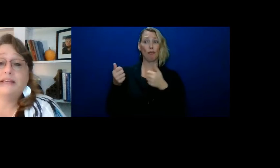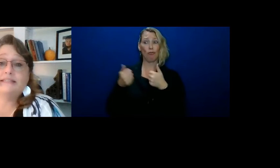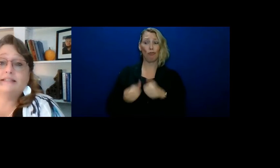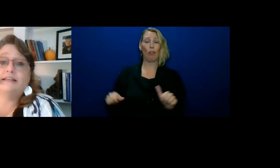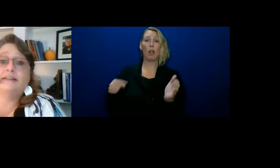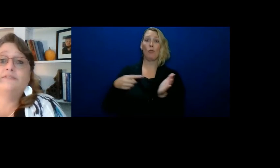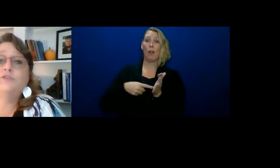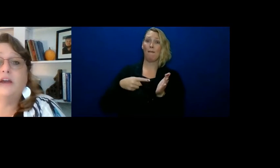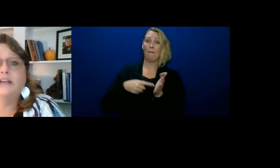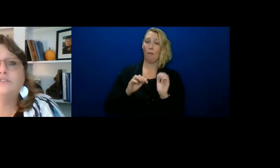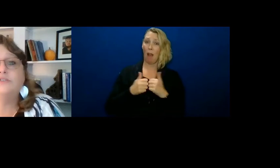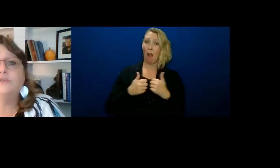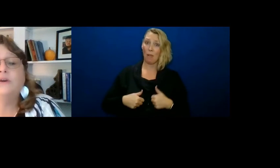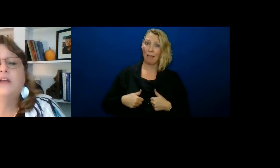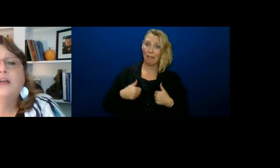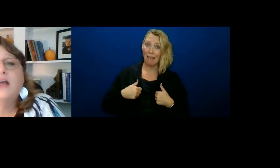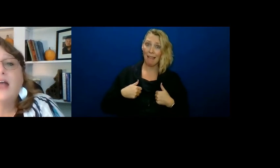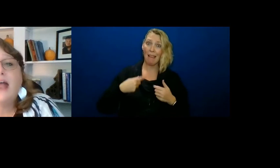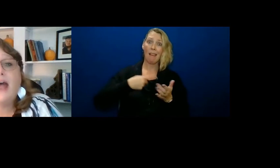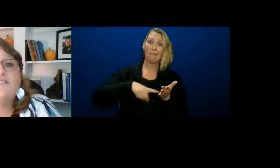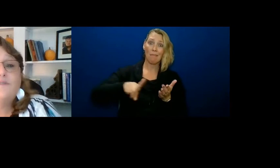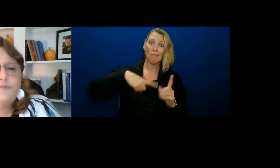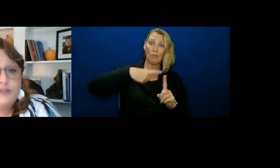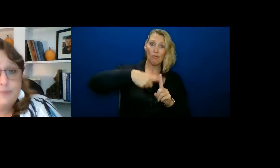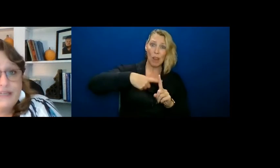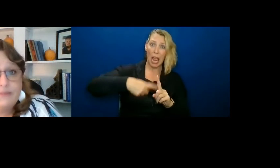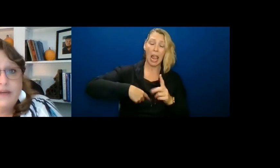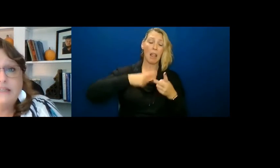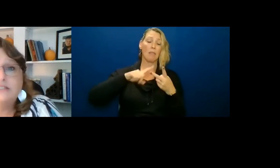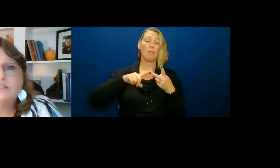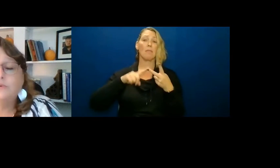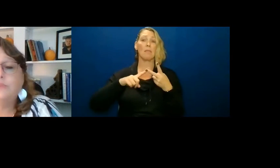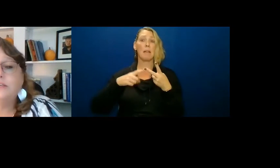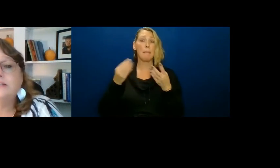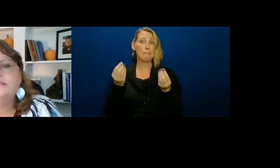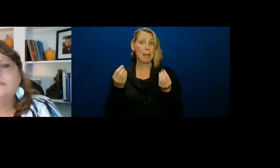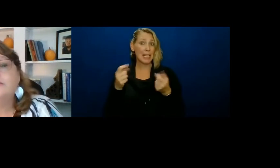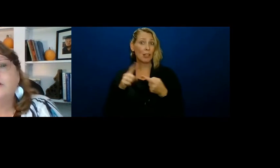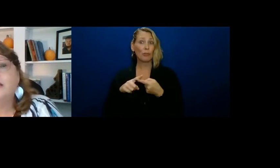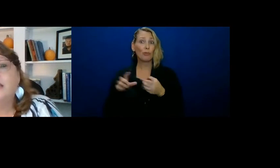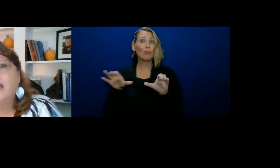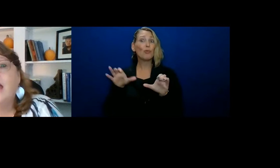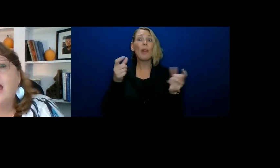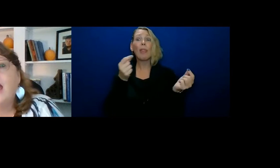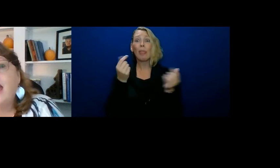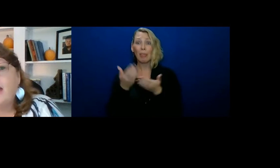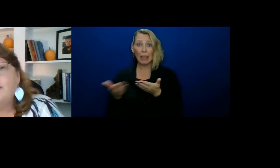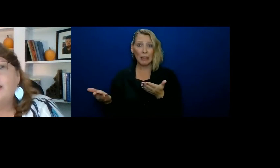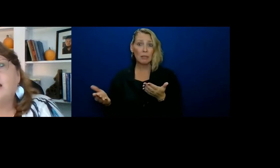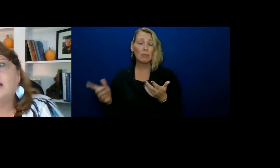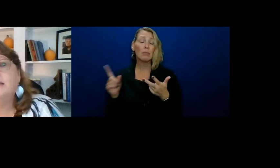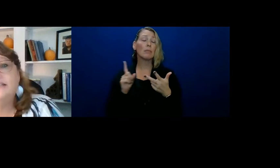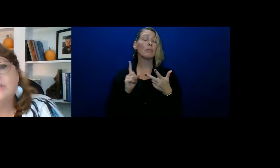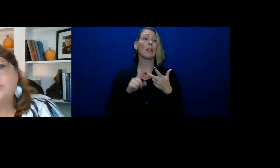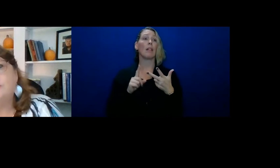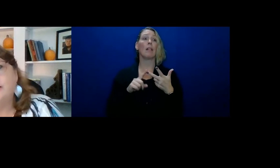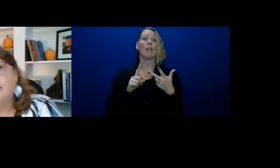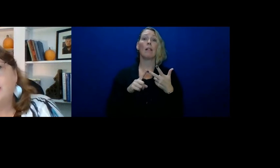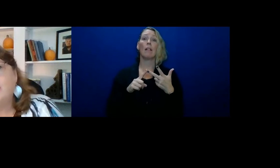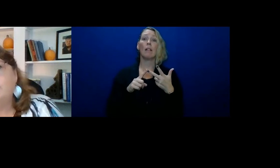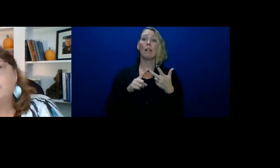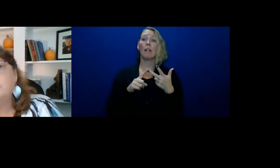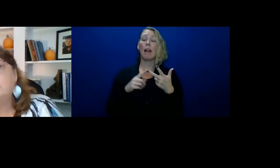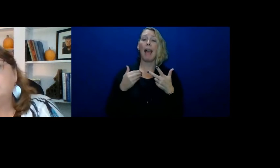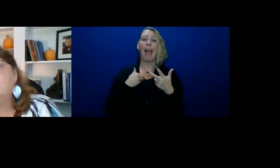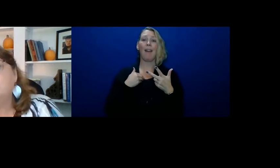afford a place to live, trying to have spending money to do things, right? Having an additional